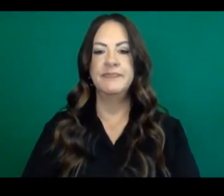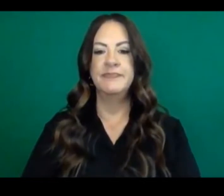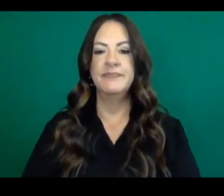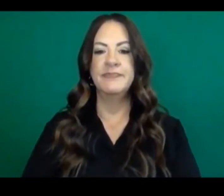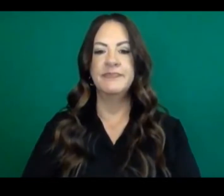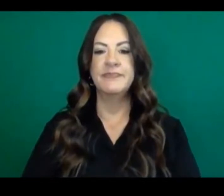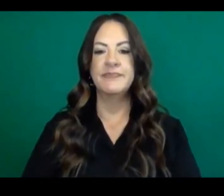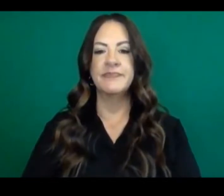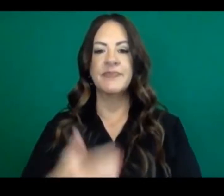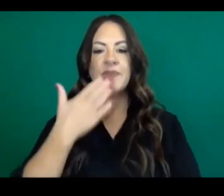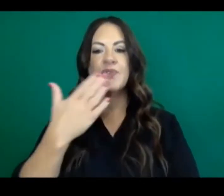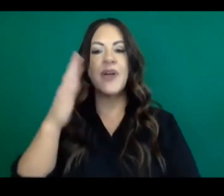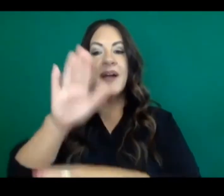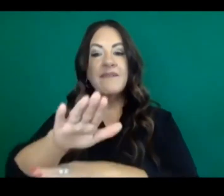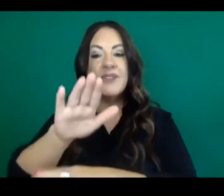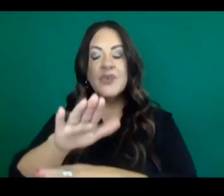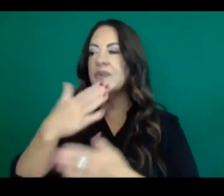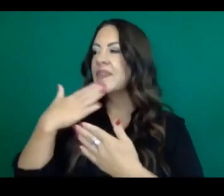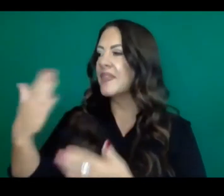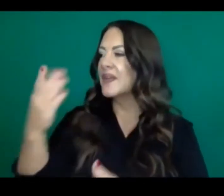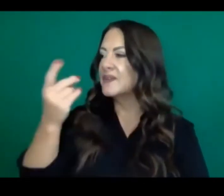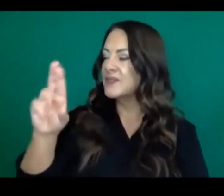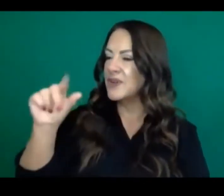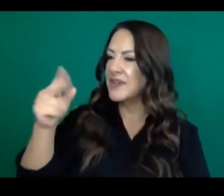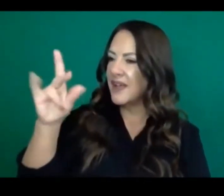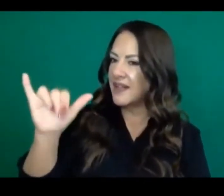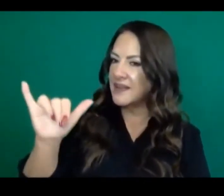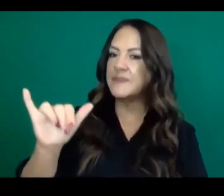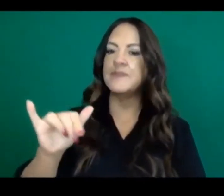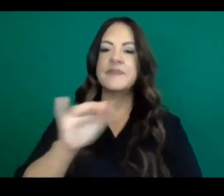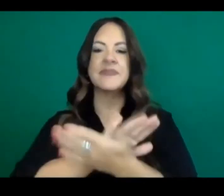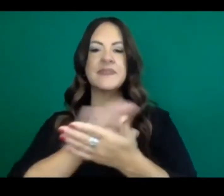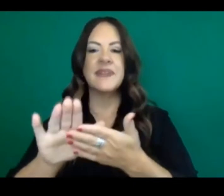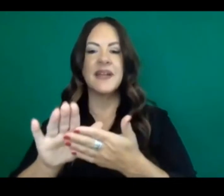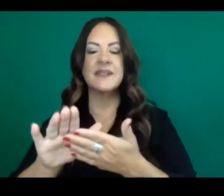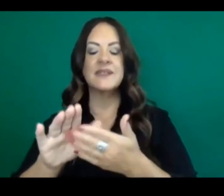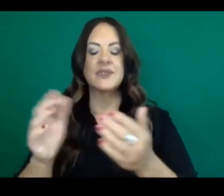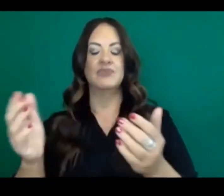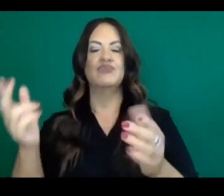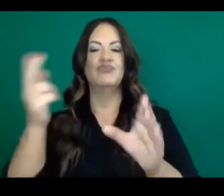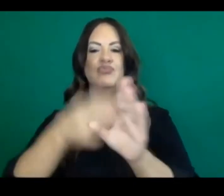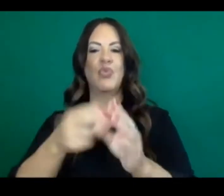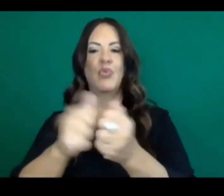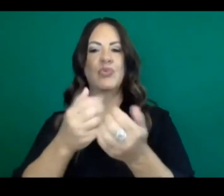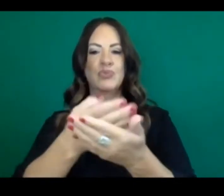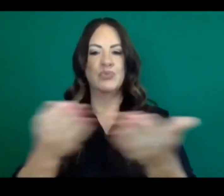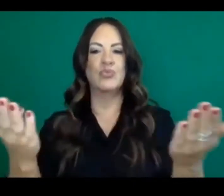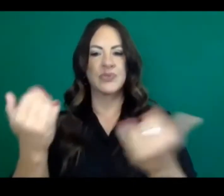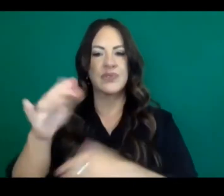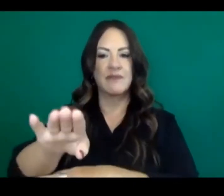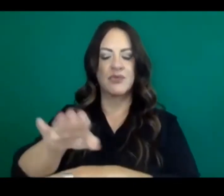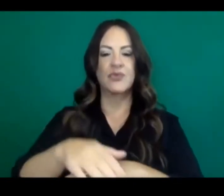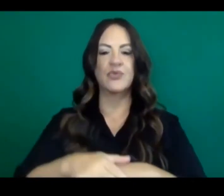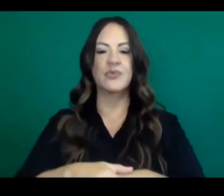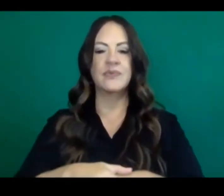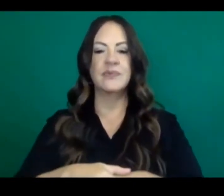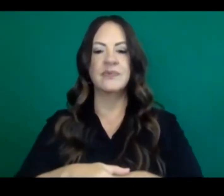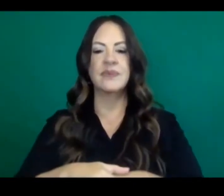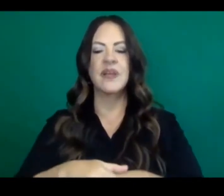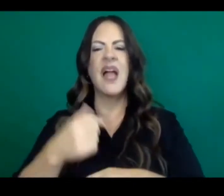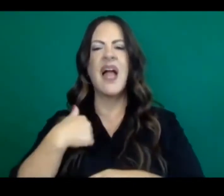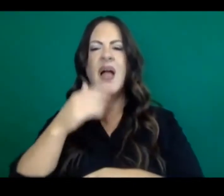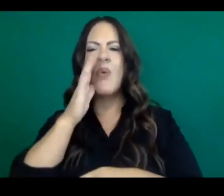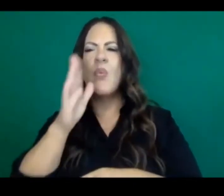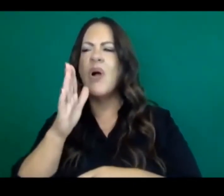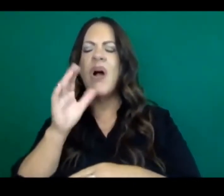Good afternoon. Thank you very much, Dr. Galli. It's what it will be with all of you this afternoon. So I'll start with overall trends in